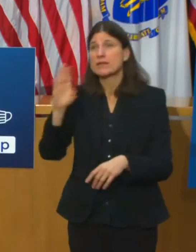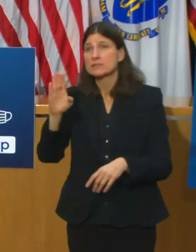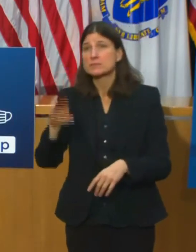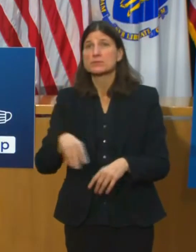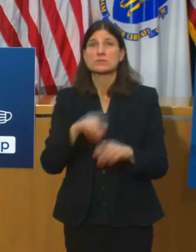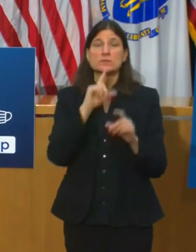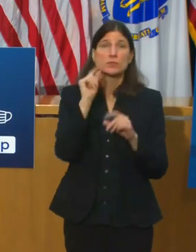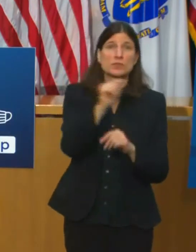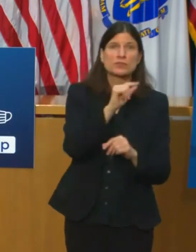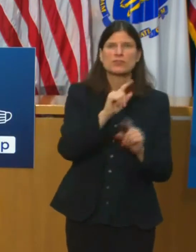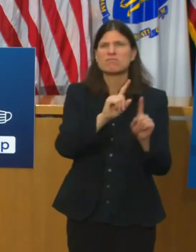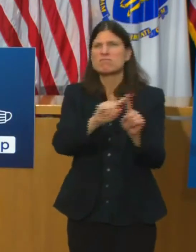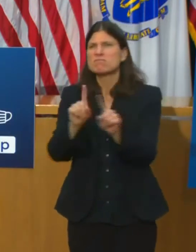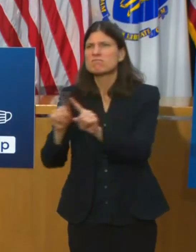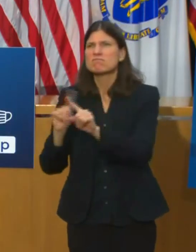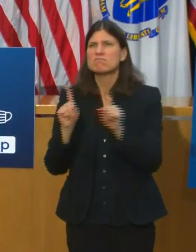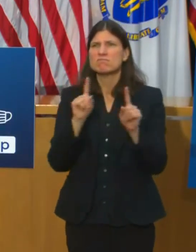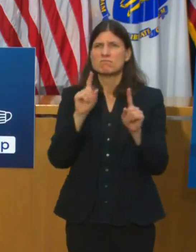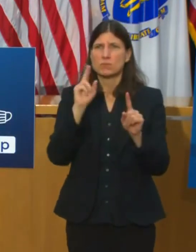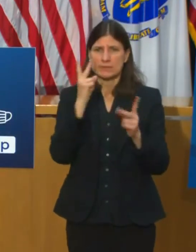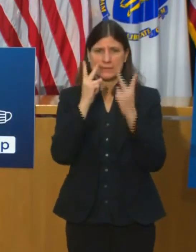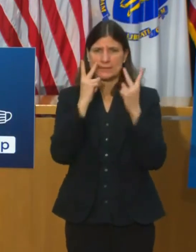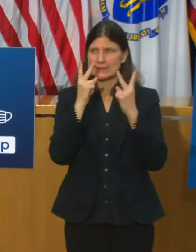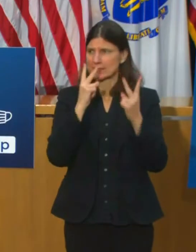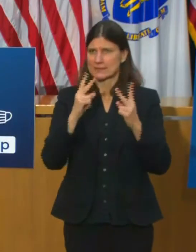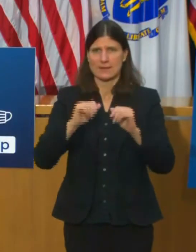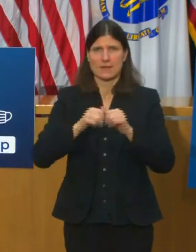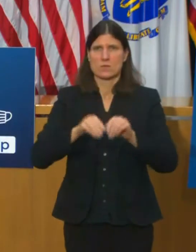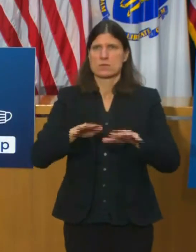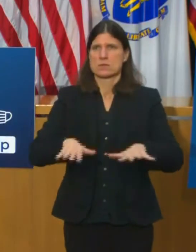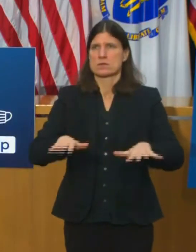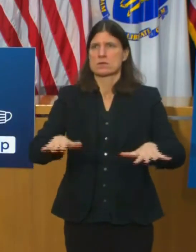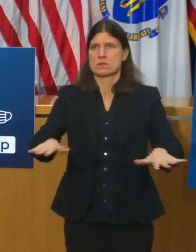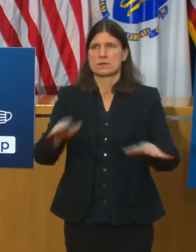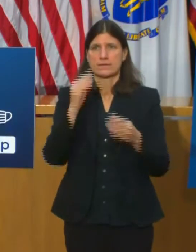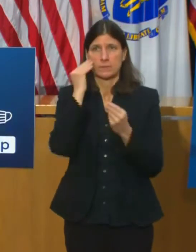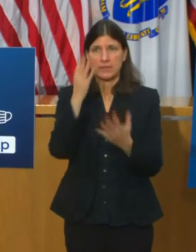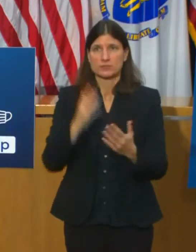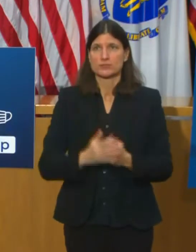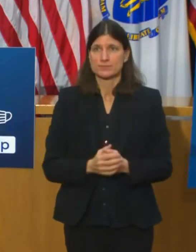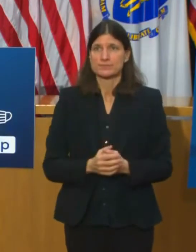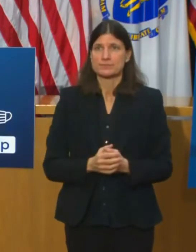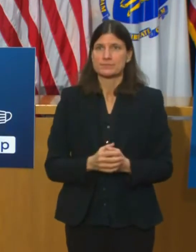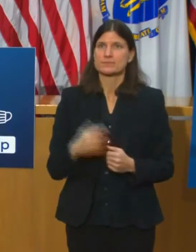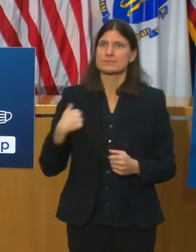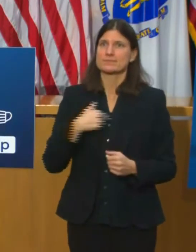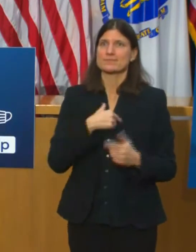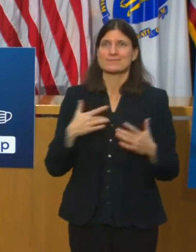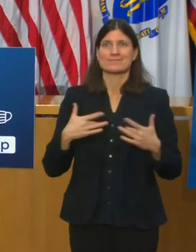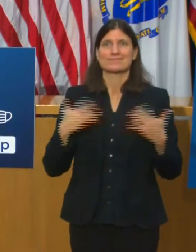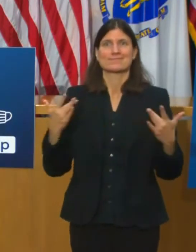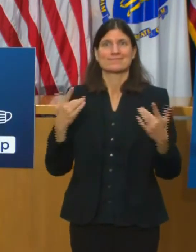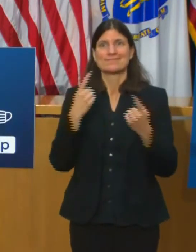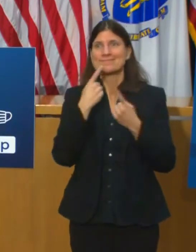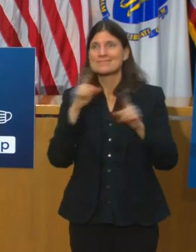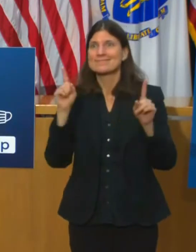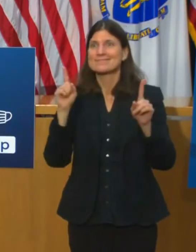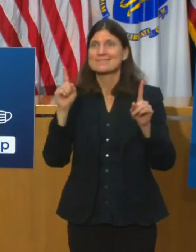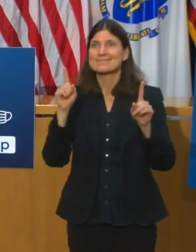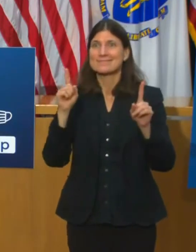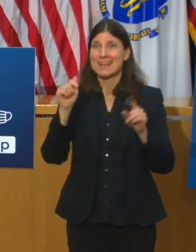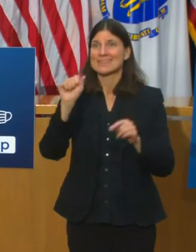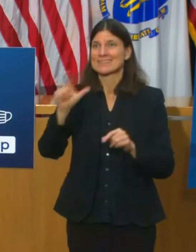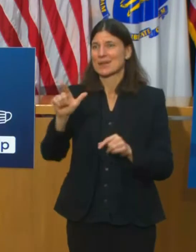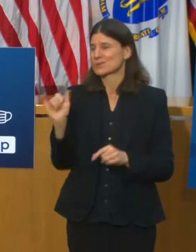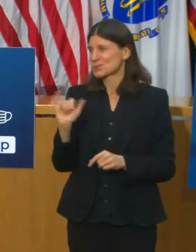and we're very pleased, in fact, that we were able to also make this happen in American Sign Language on a